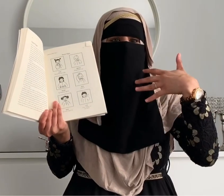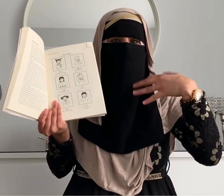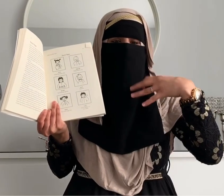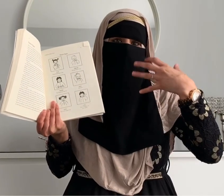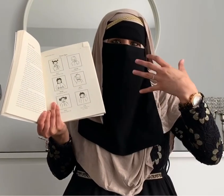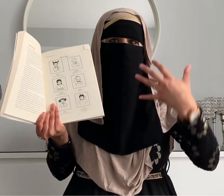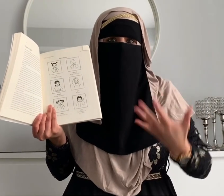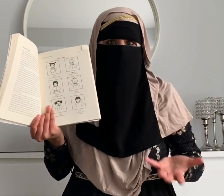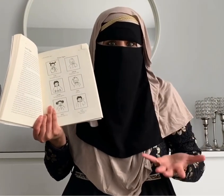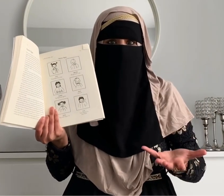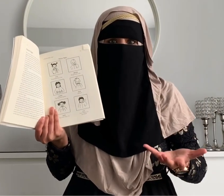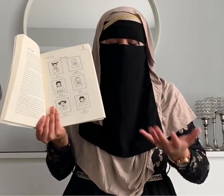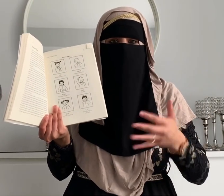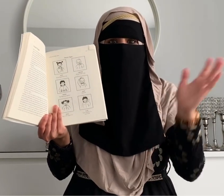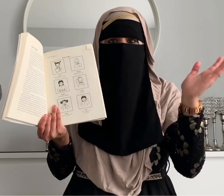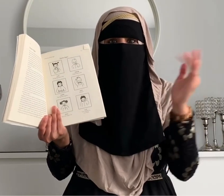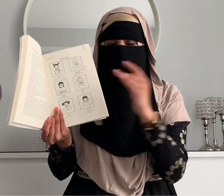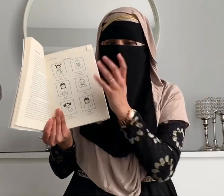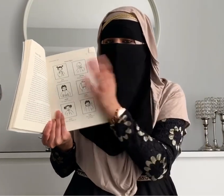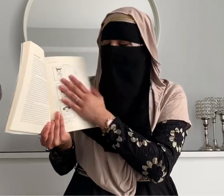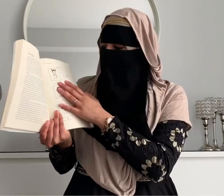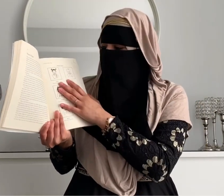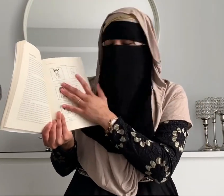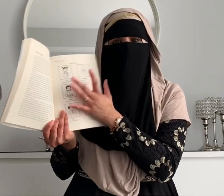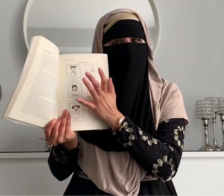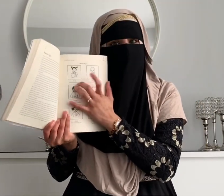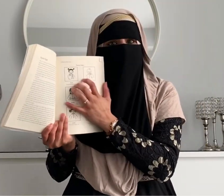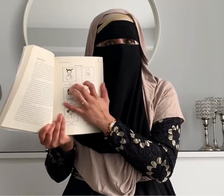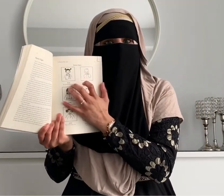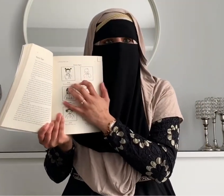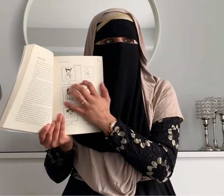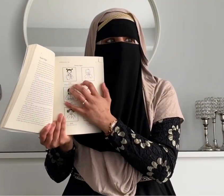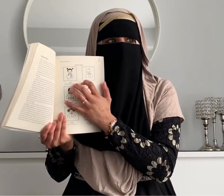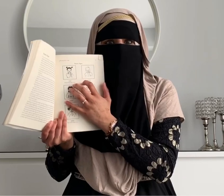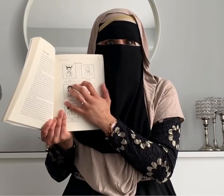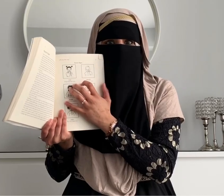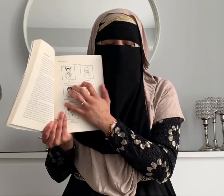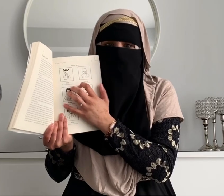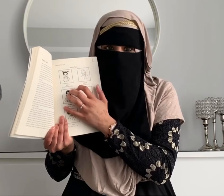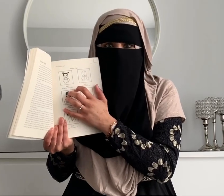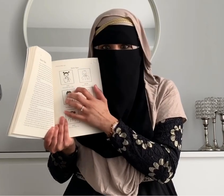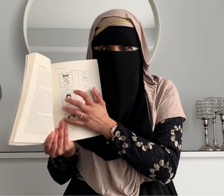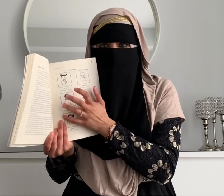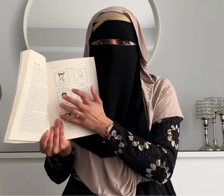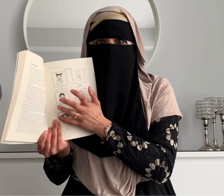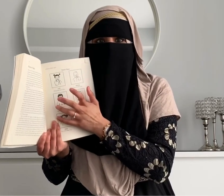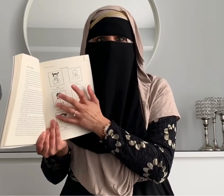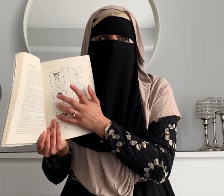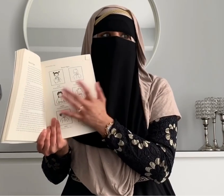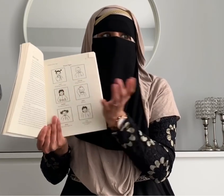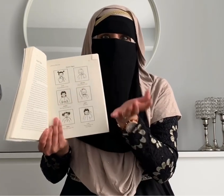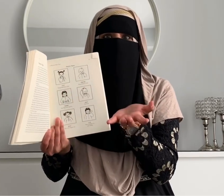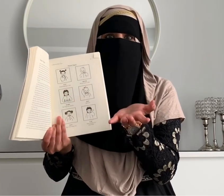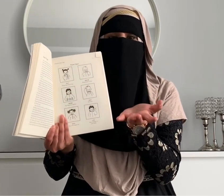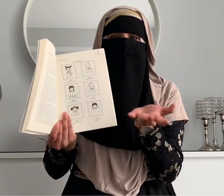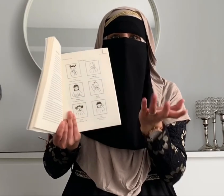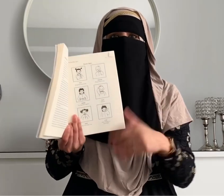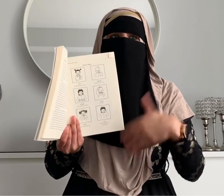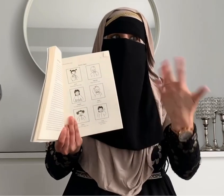actually see someone doing it so i would go online type in the sign and find a video of someone actually doing the sign for me so i can learn and then i would